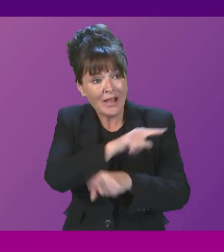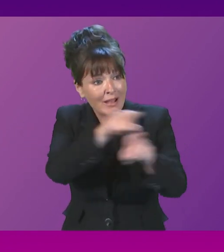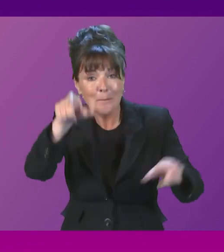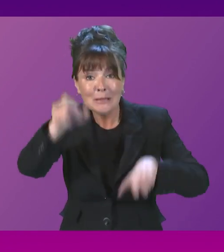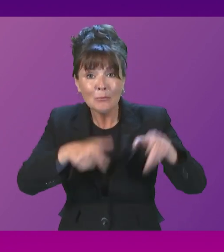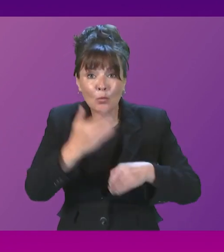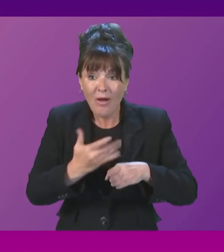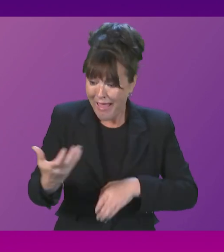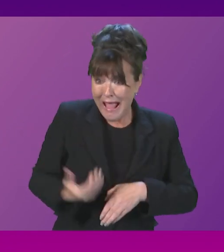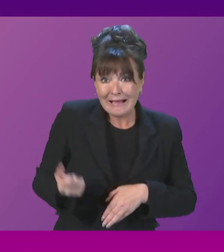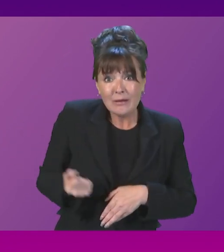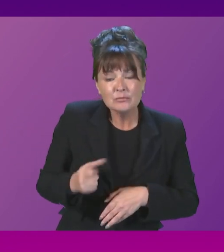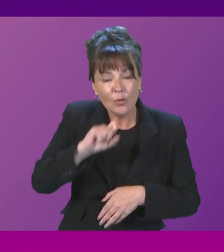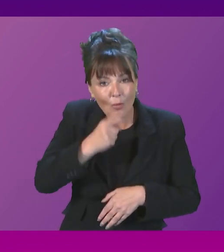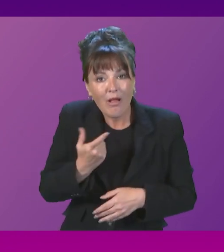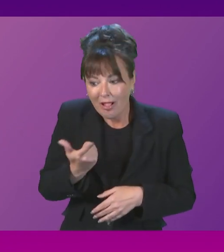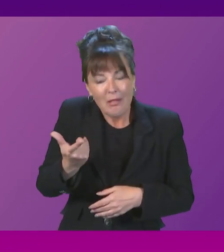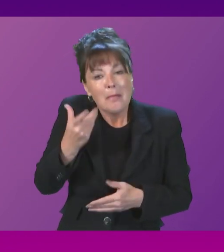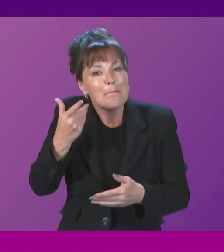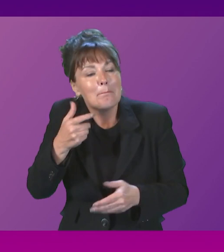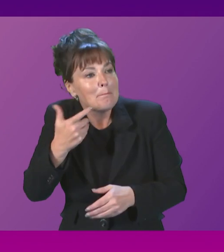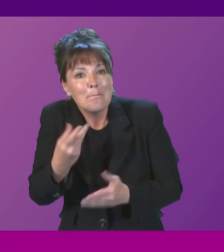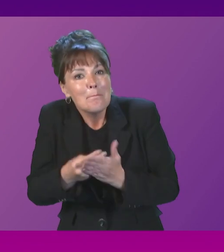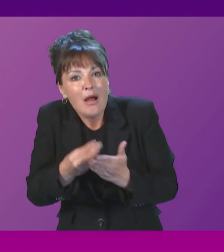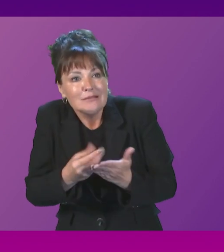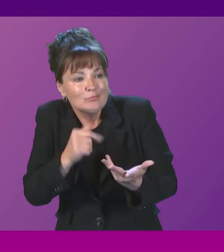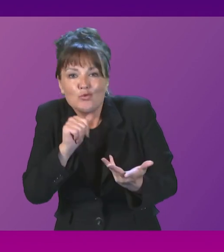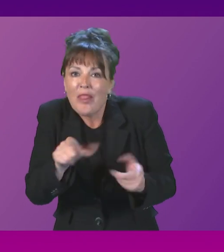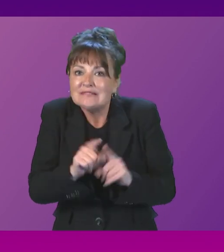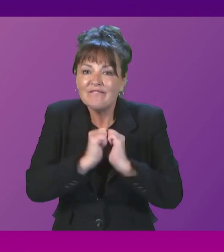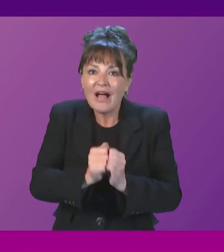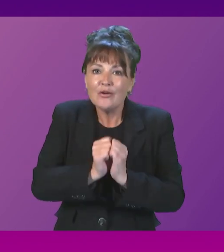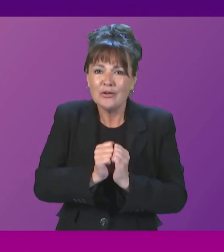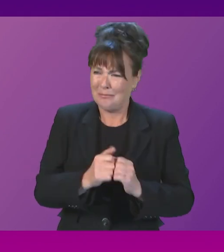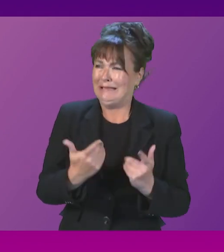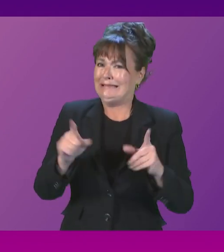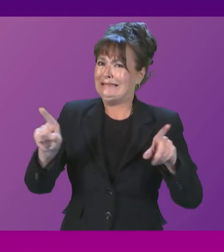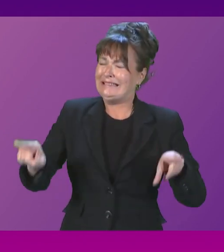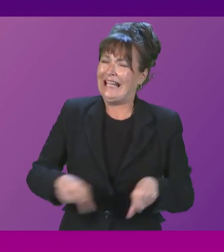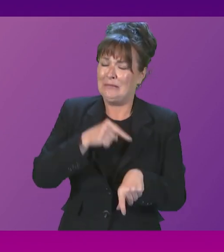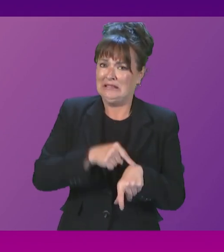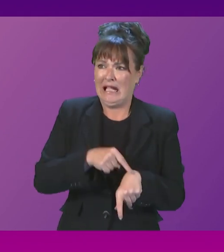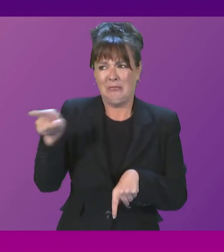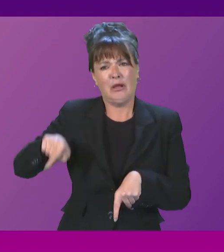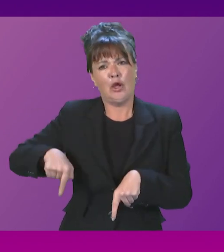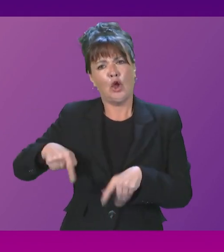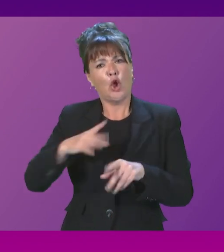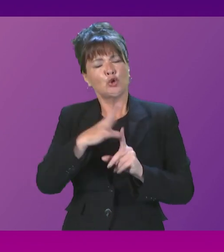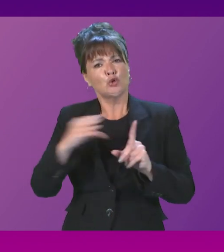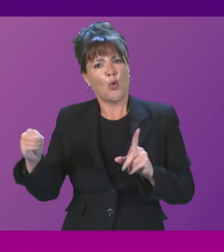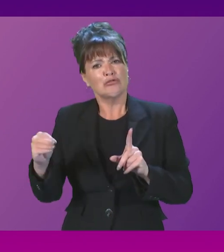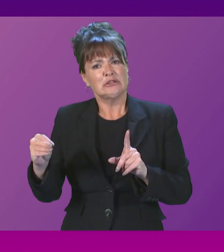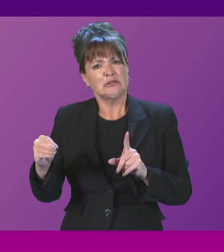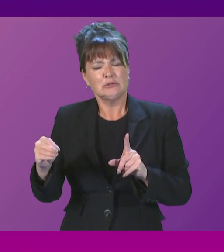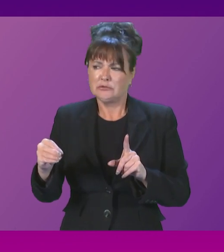and businesses across Scotland. And, of course, the spending cuts that will be required to pay for the Tories' tax